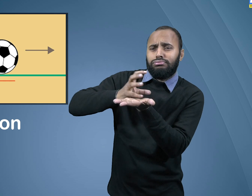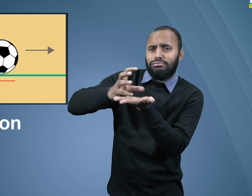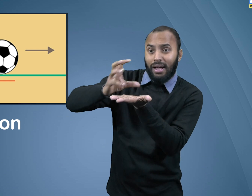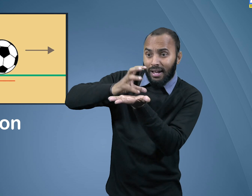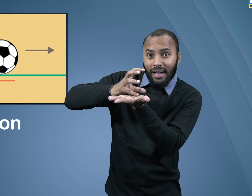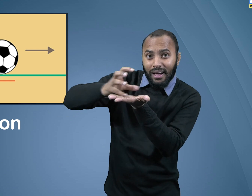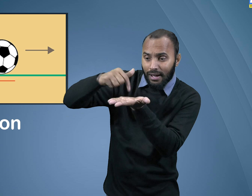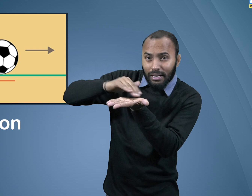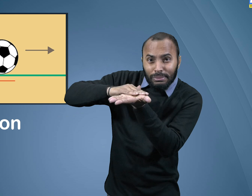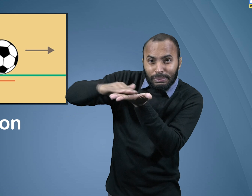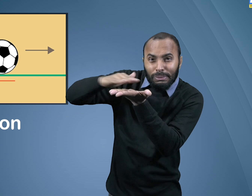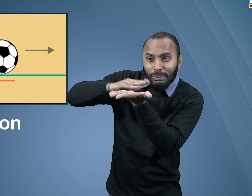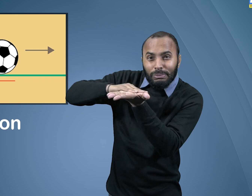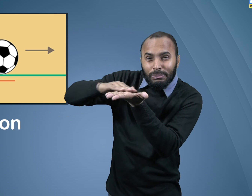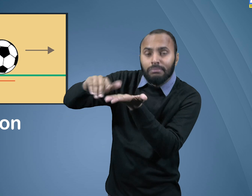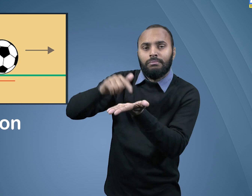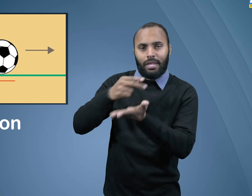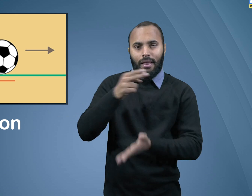surface or a ball rolling on the surface.